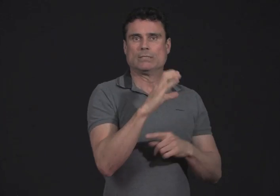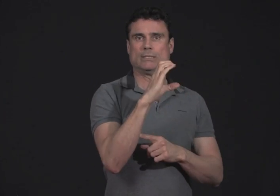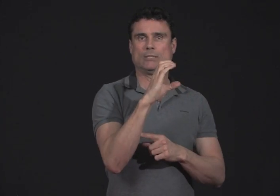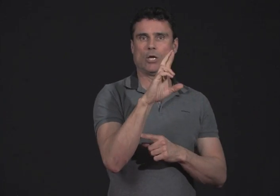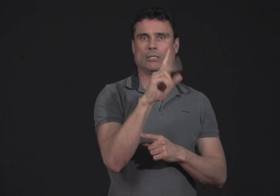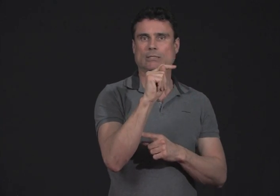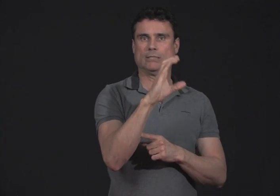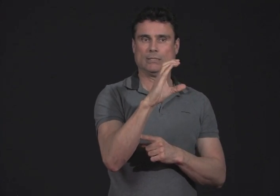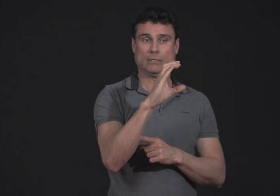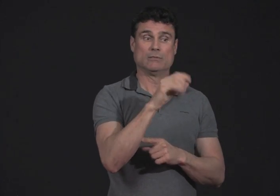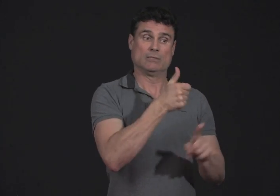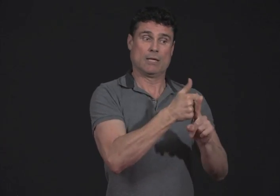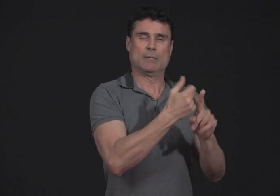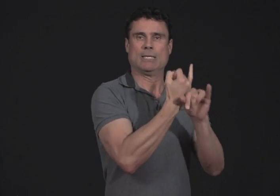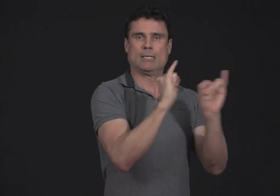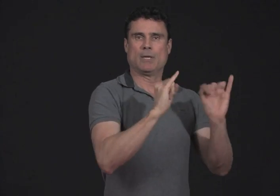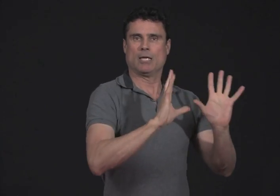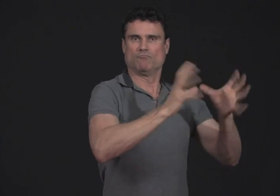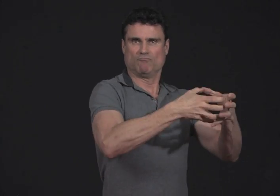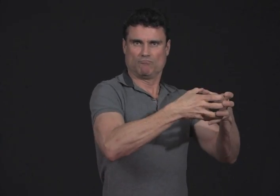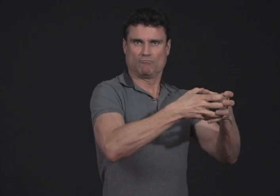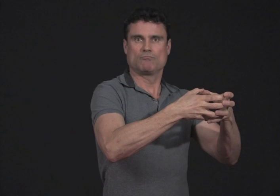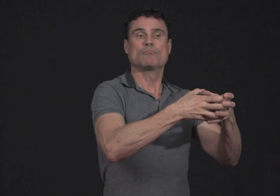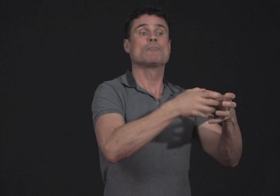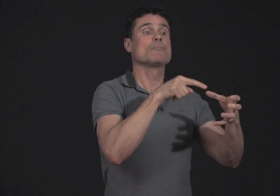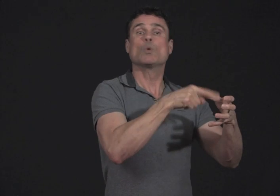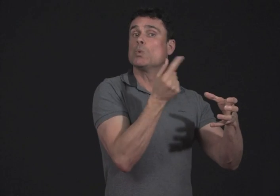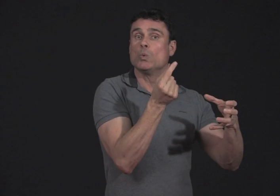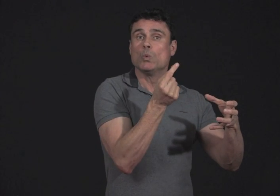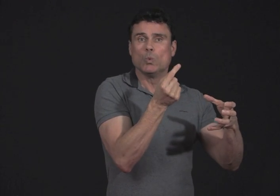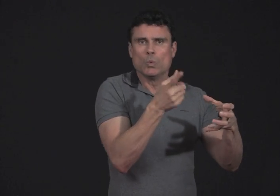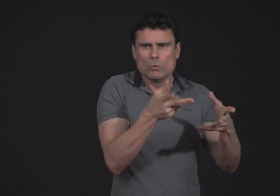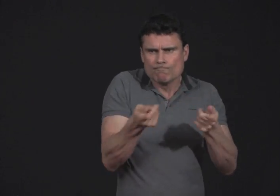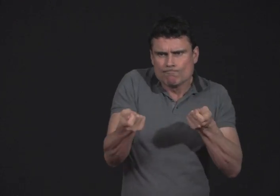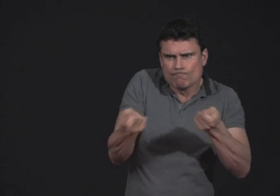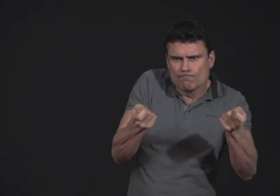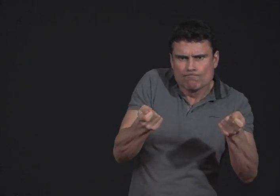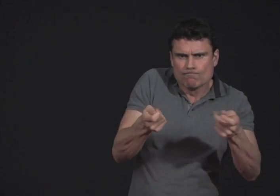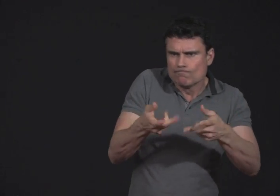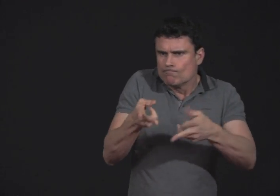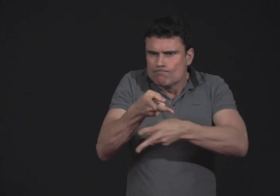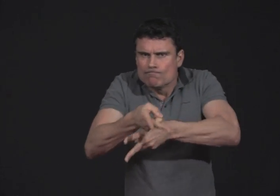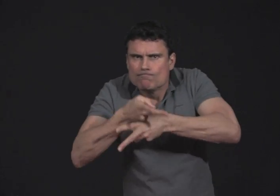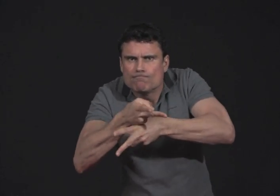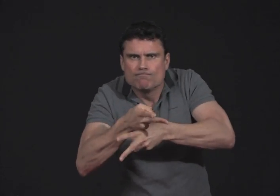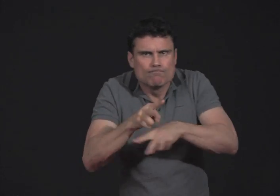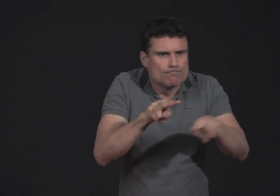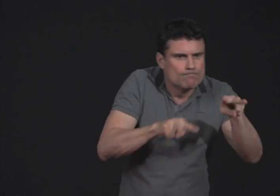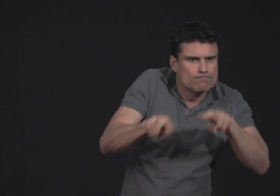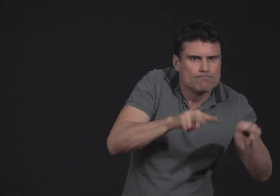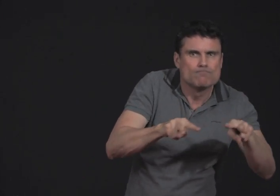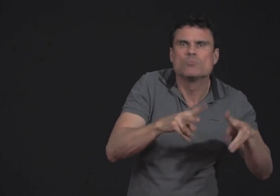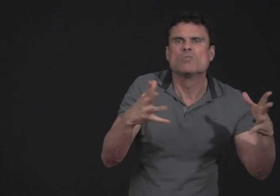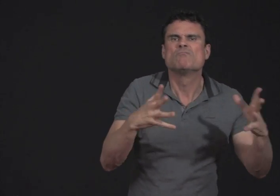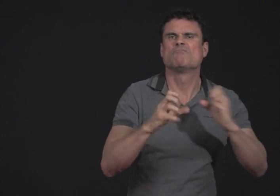The CRTC is an independent organization. They regulate, supervise, and promote